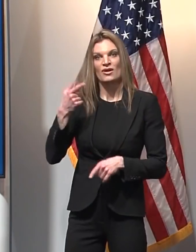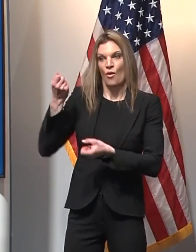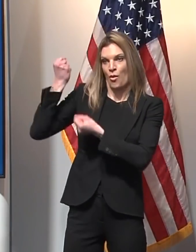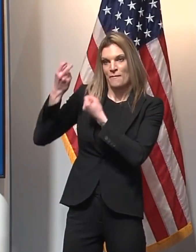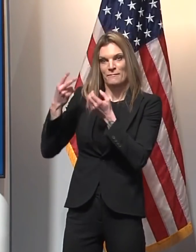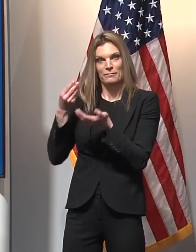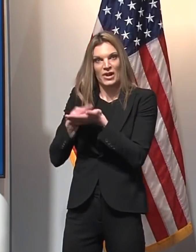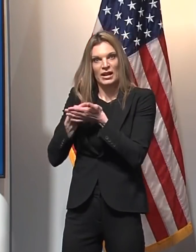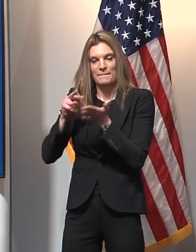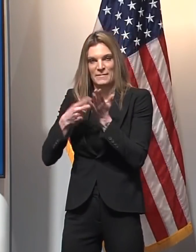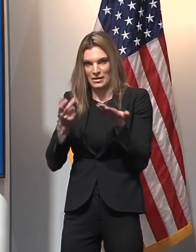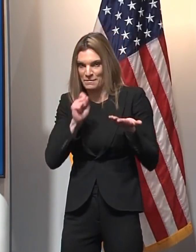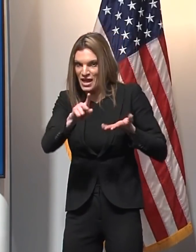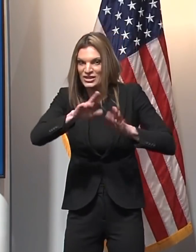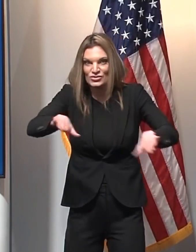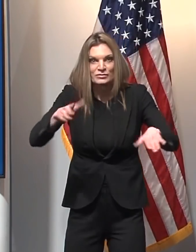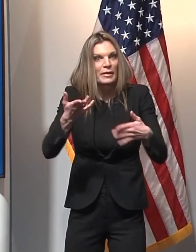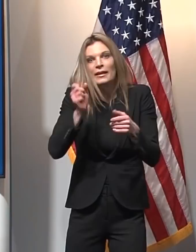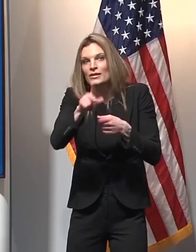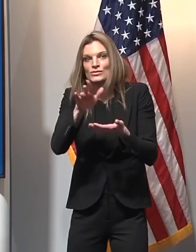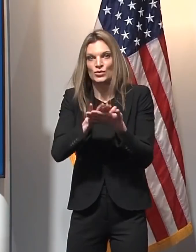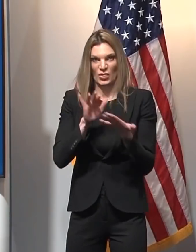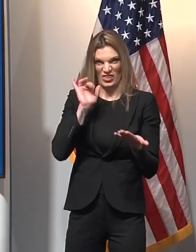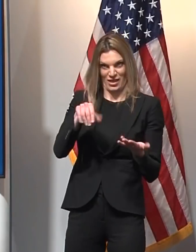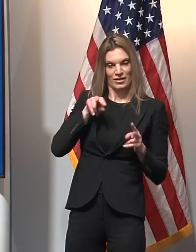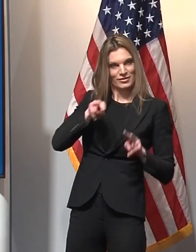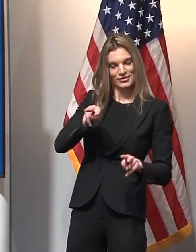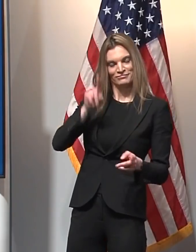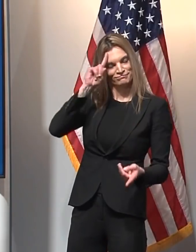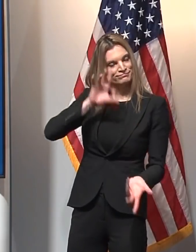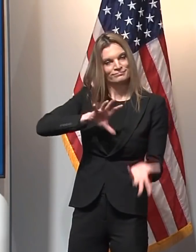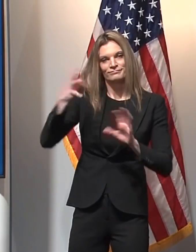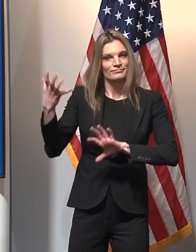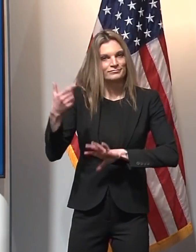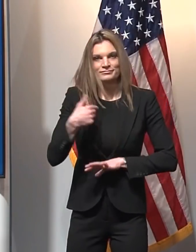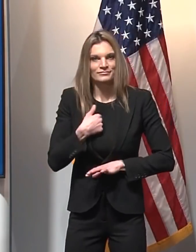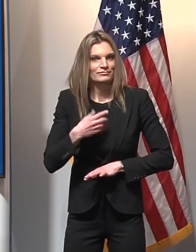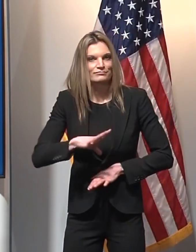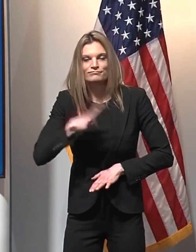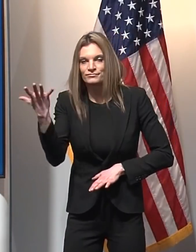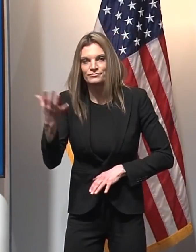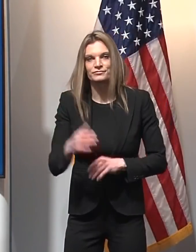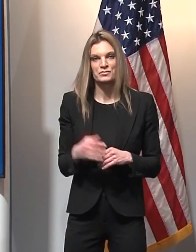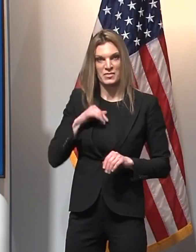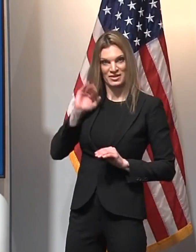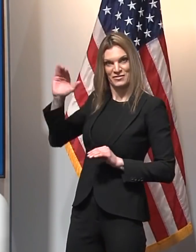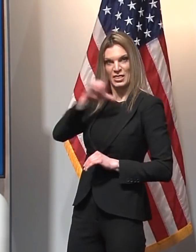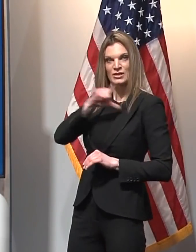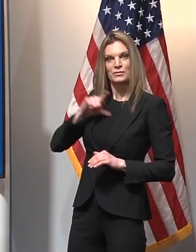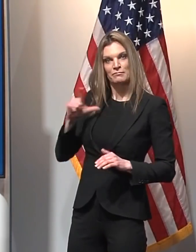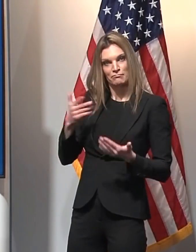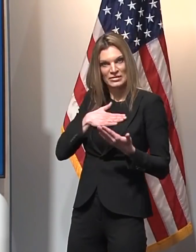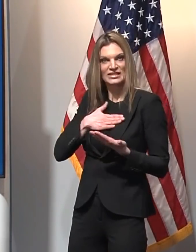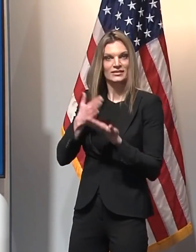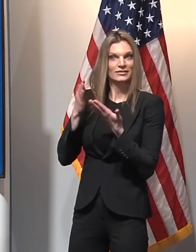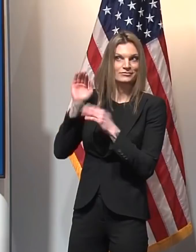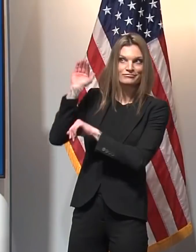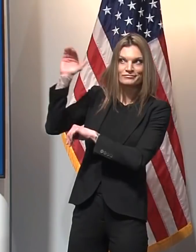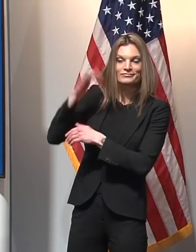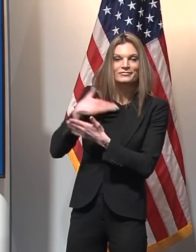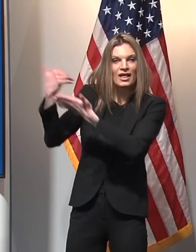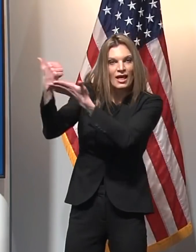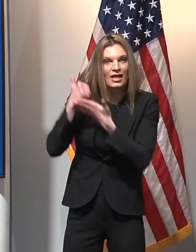not successful. And that, that is not an option. And so I asked the legislature to work with me and let's get these